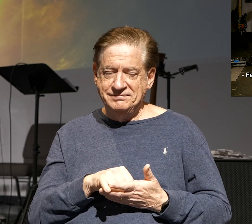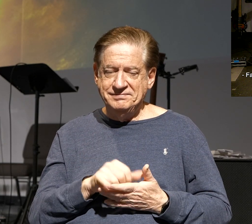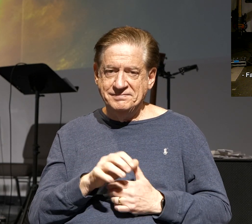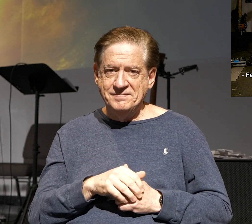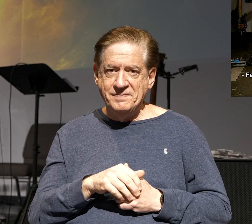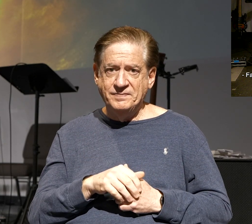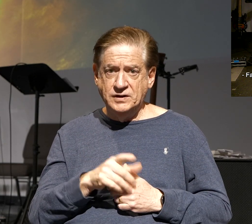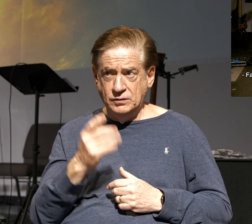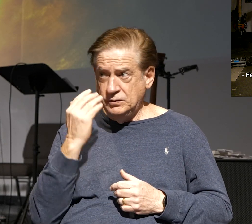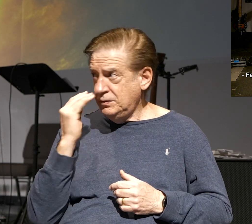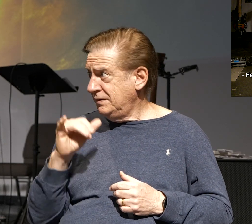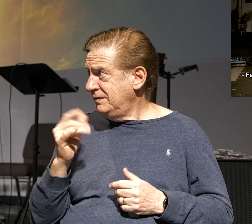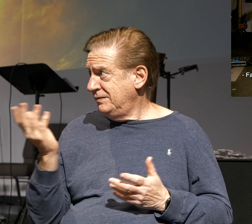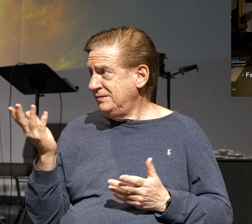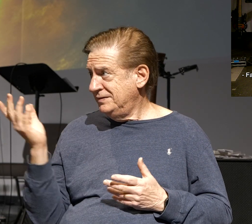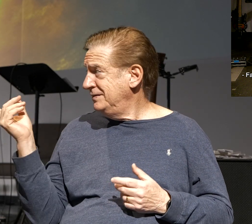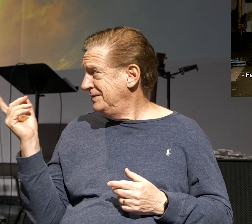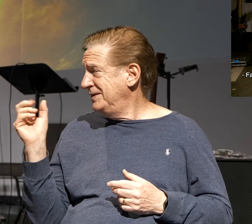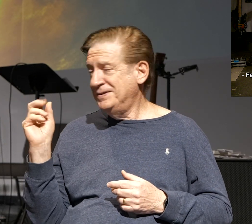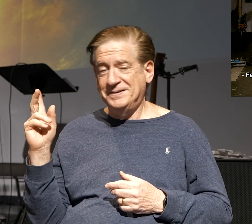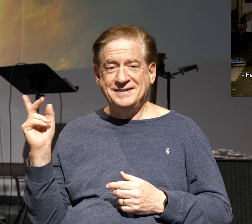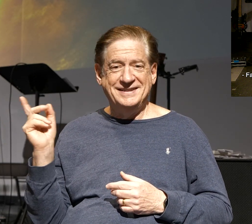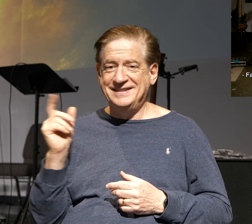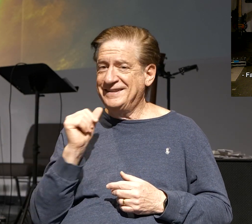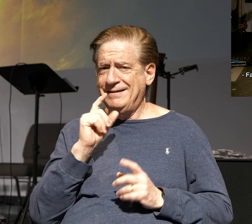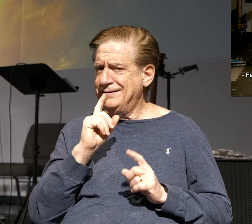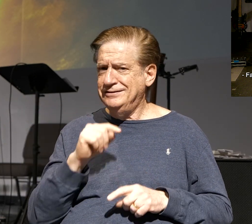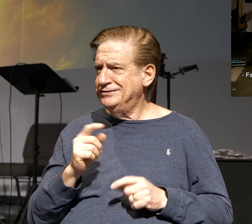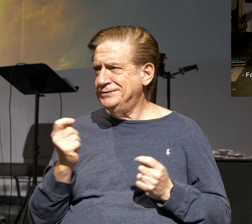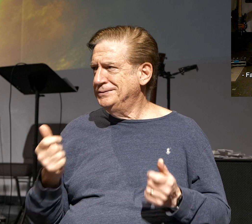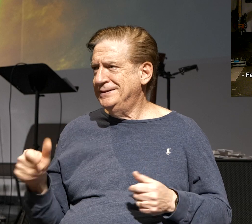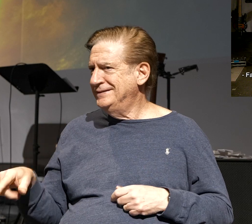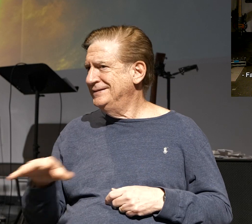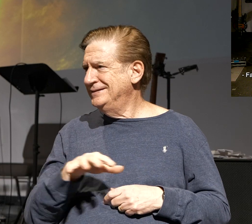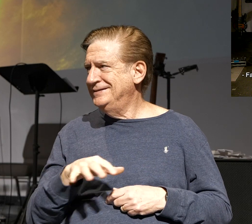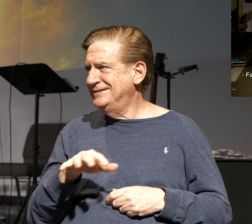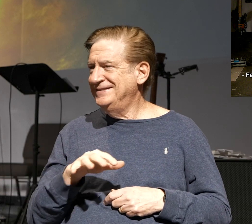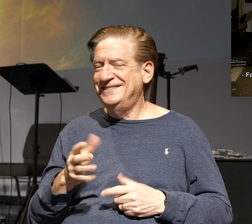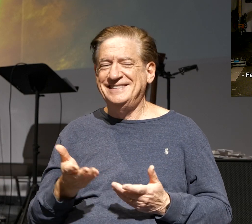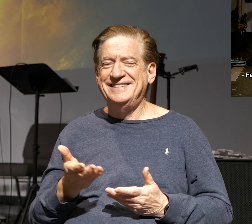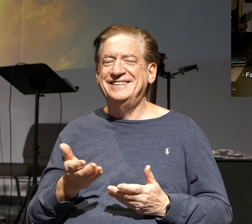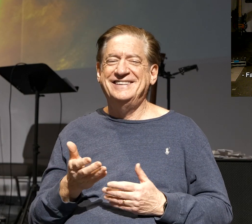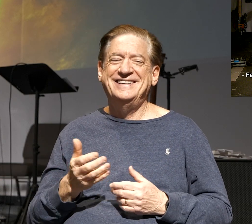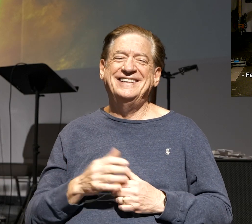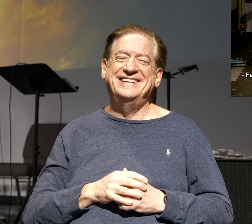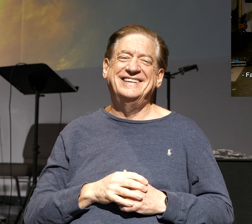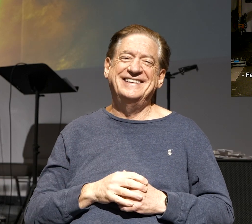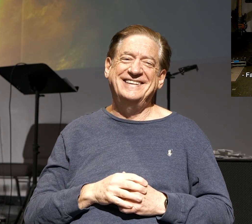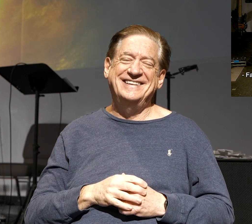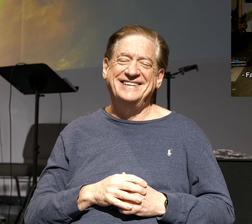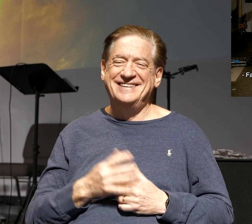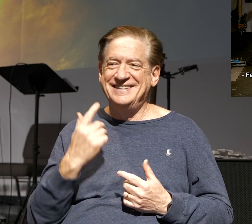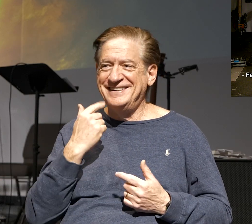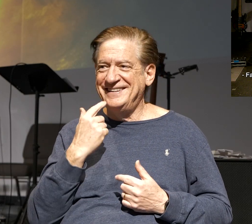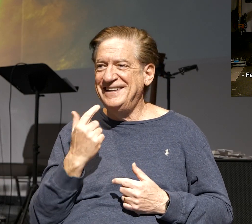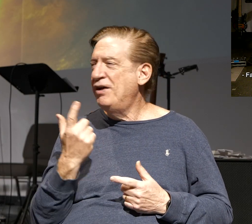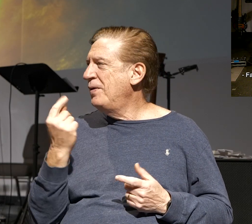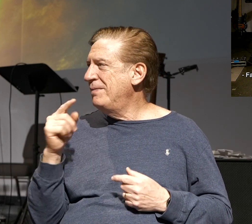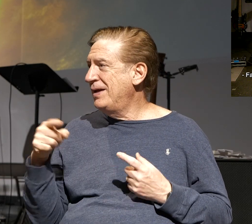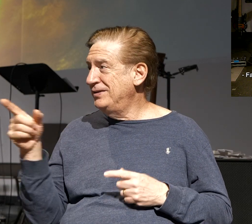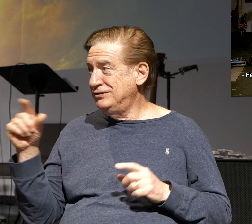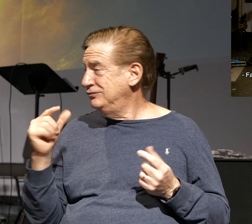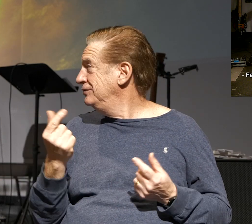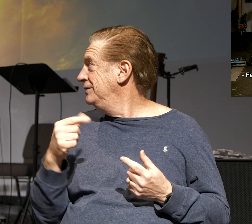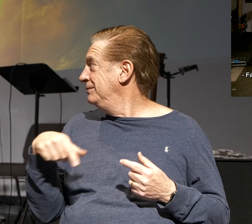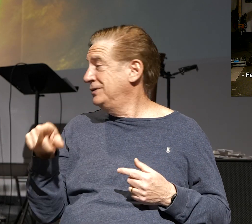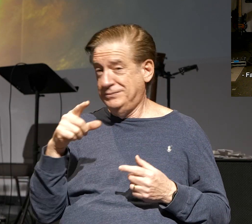Okay, did you guys know that over here? Okay, you just didn't answer as quick as they did over here, did they? They're like all over it right here, this group right here. What about this